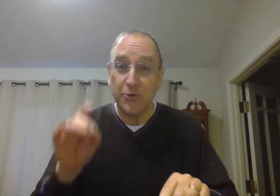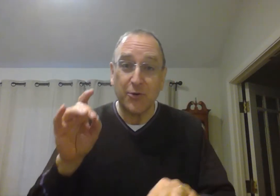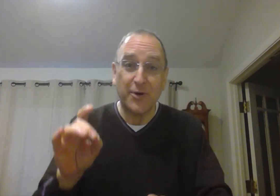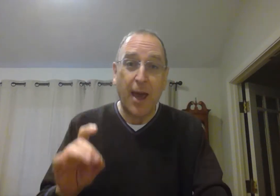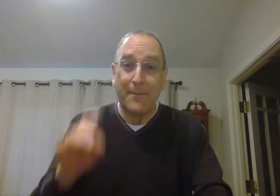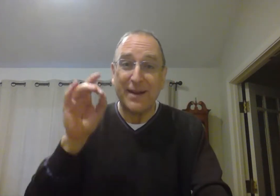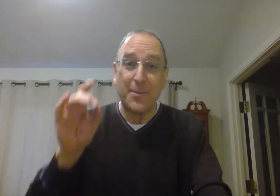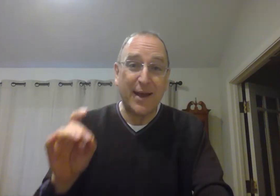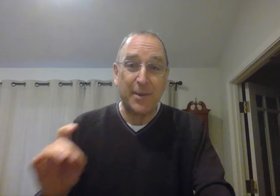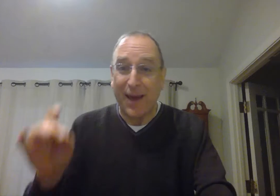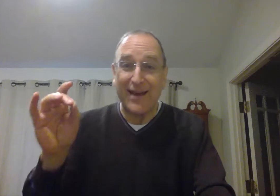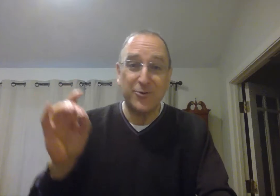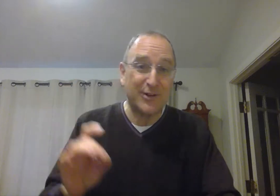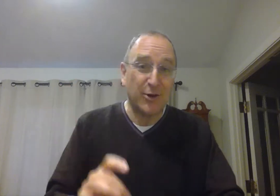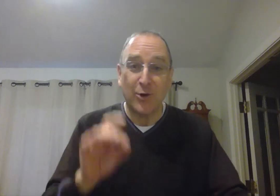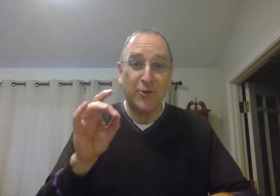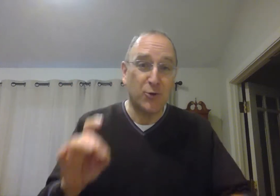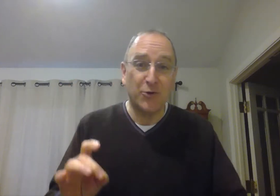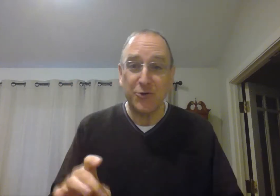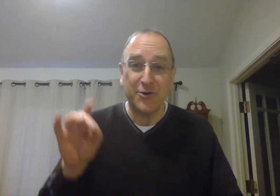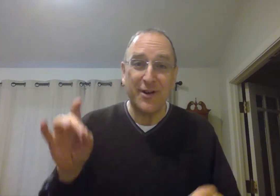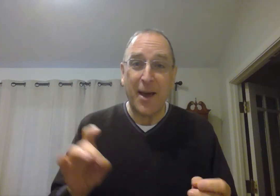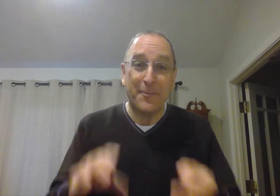decrepan, Hey!